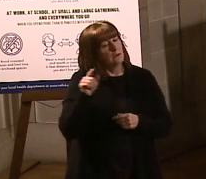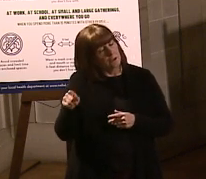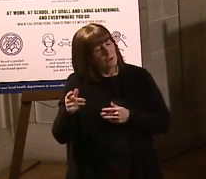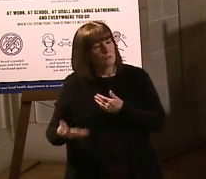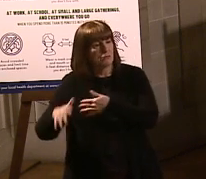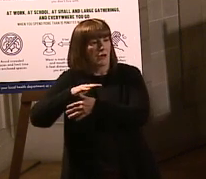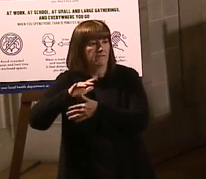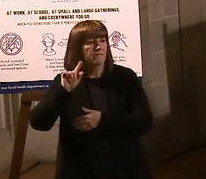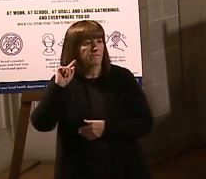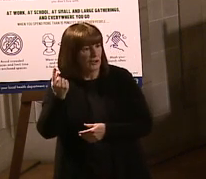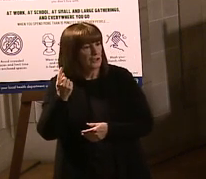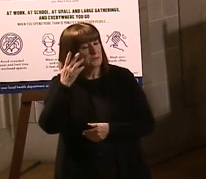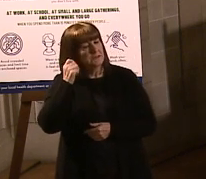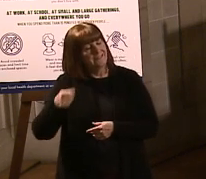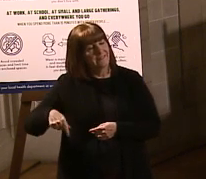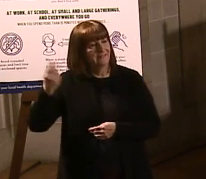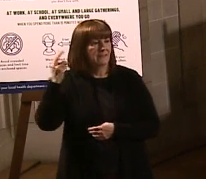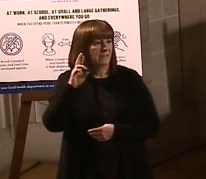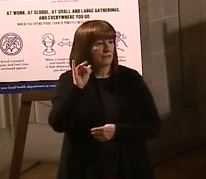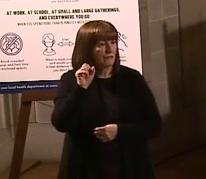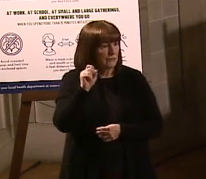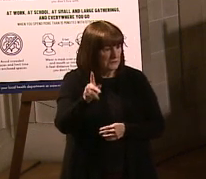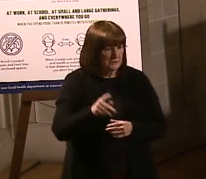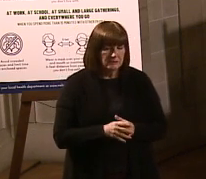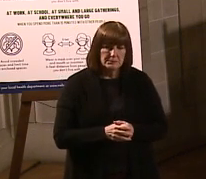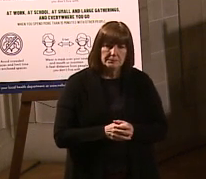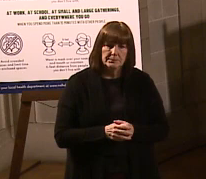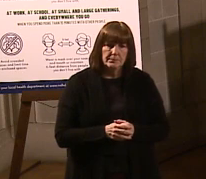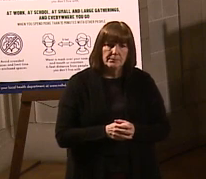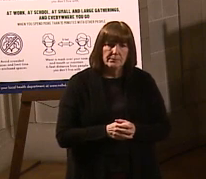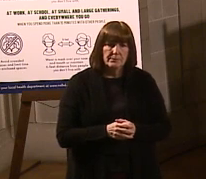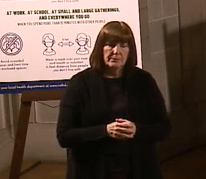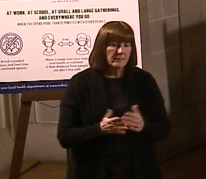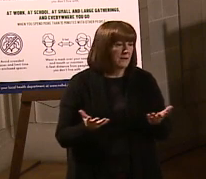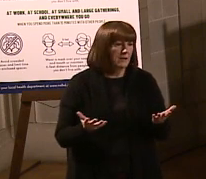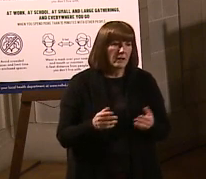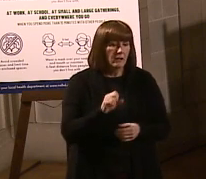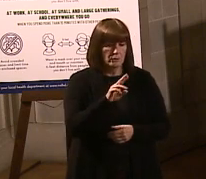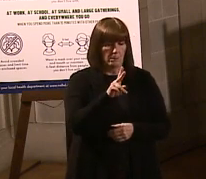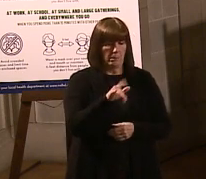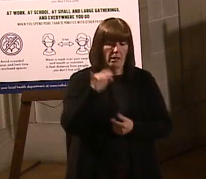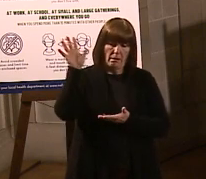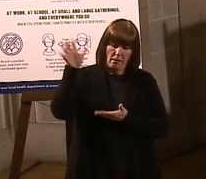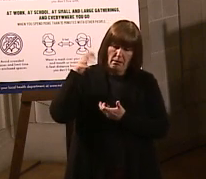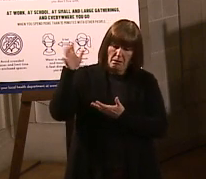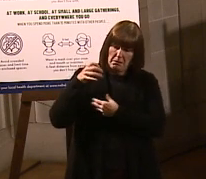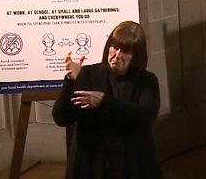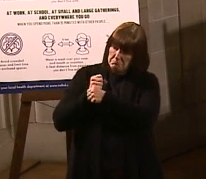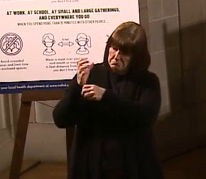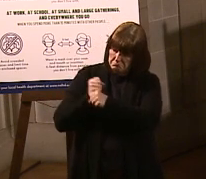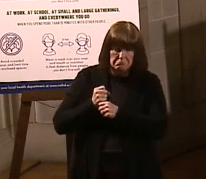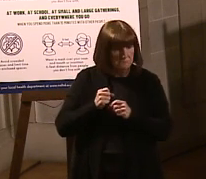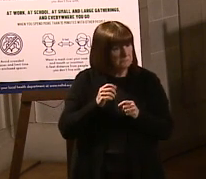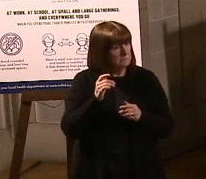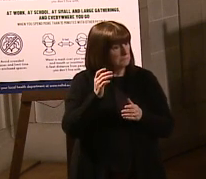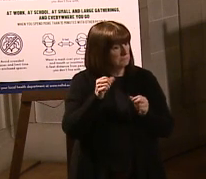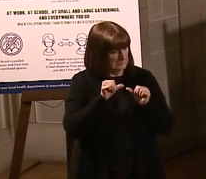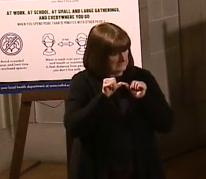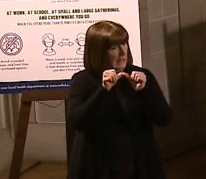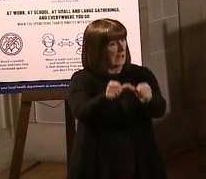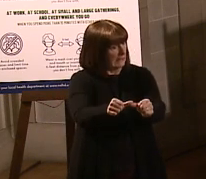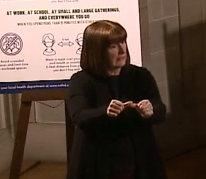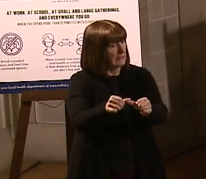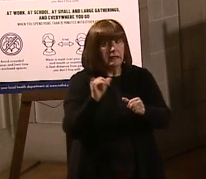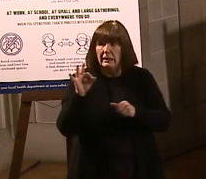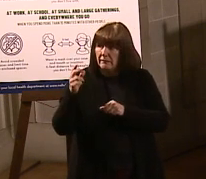first because they're greater at risk. And the supply of the vaccine has been steady. If it goes up, then we'll be able to get through this faster.